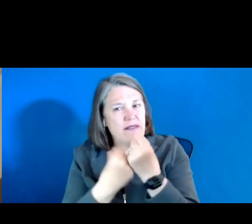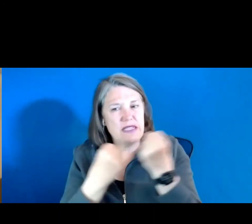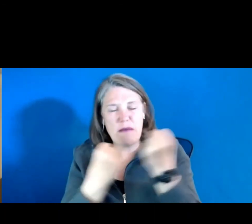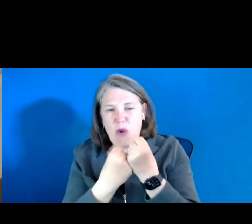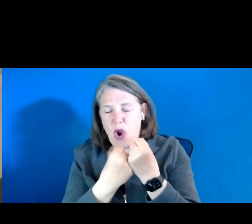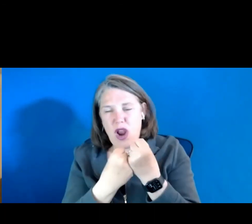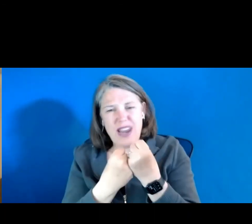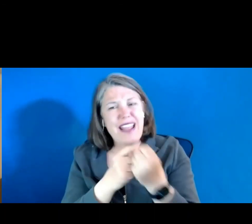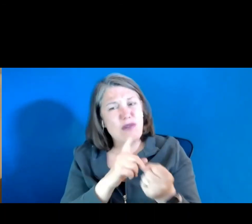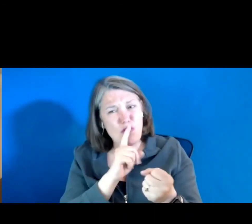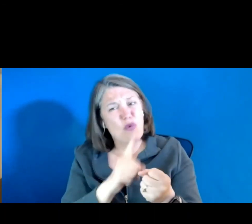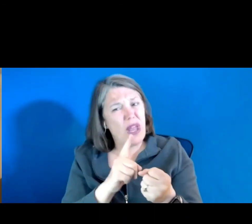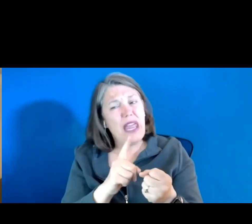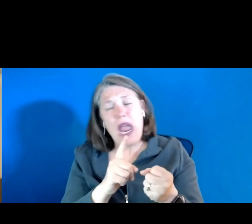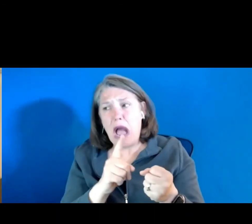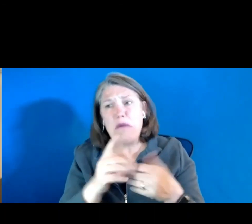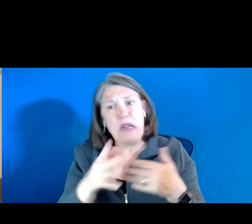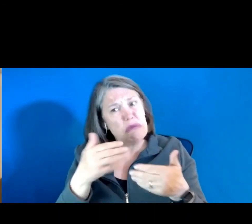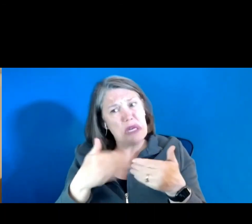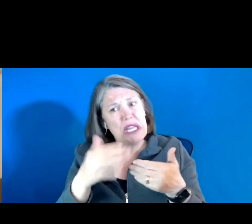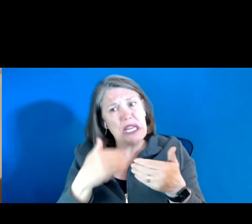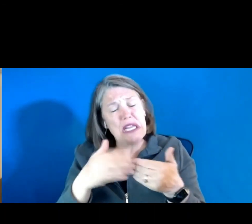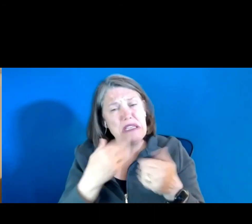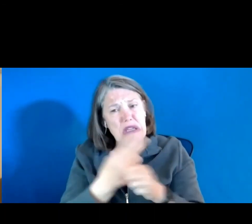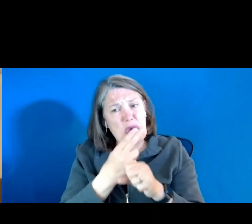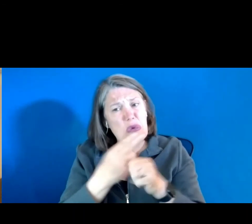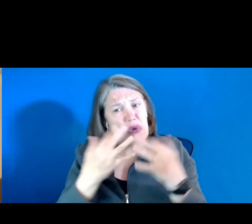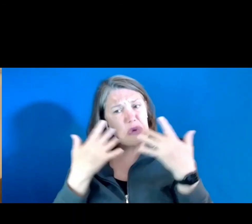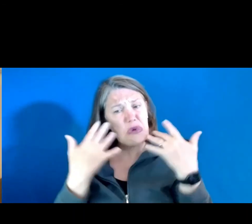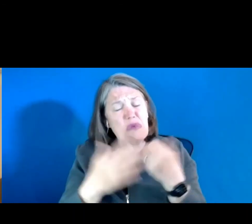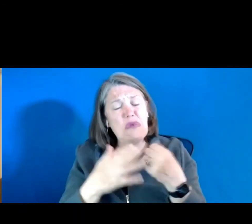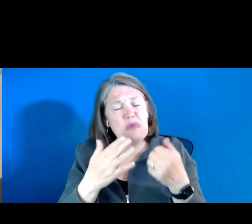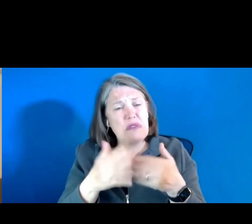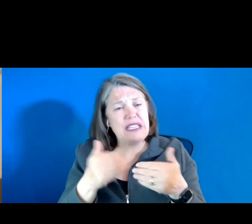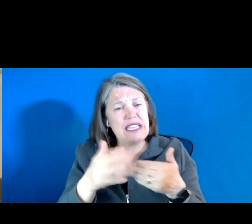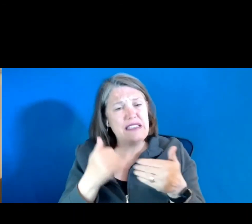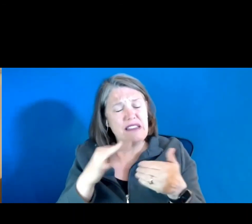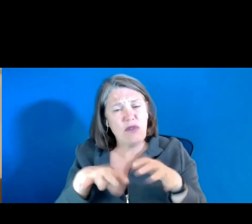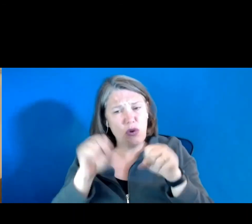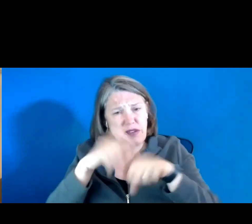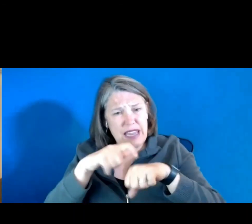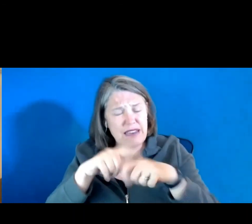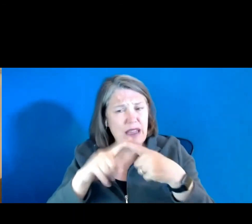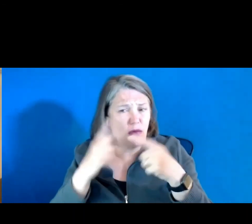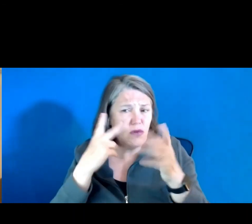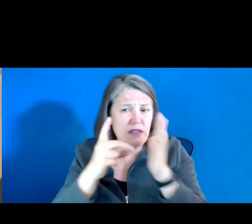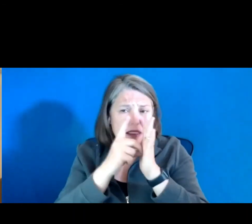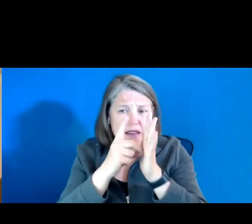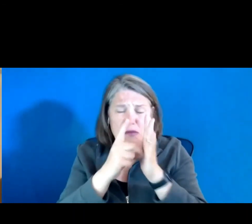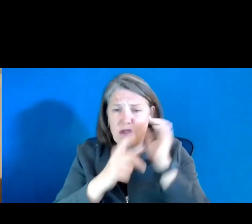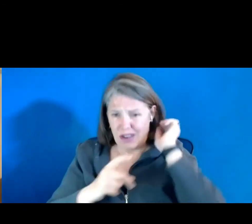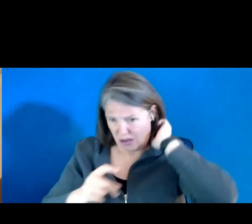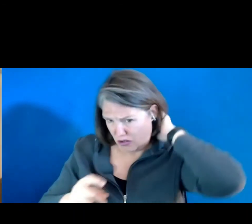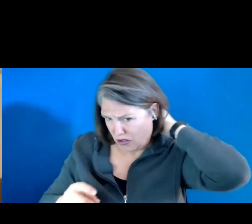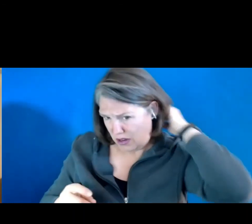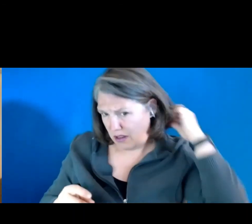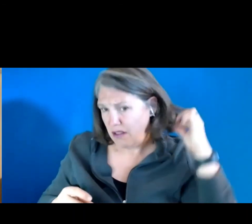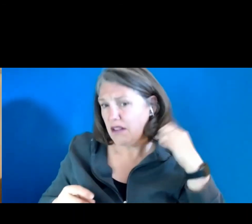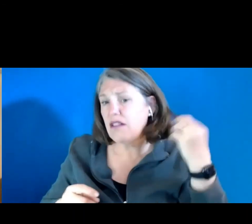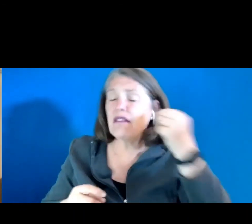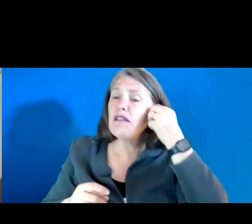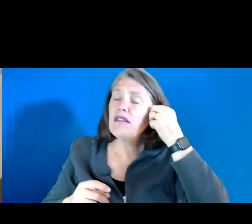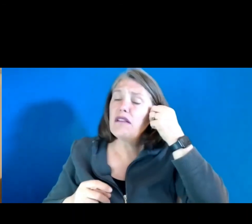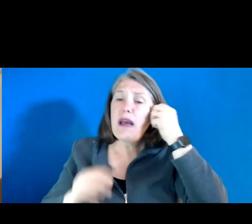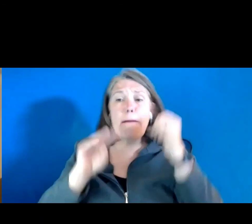It is pretty intuitive and easy as if you saw, or if you take time to see the demonstration that one of our colleagues did on